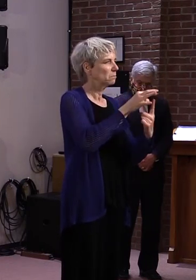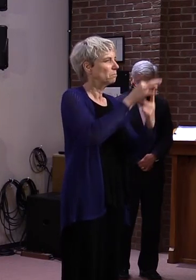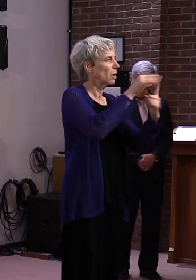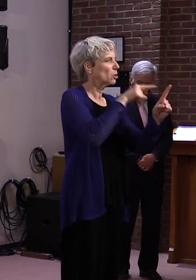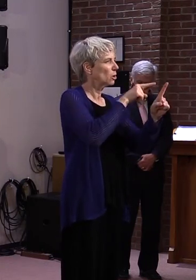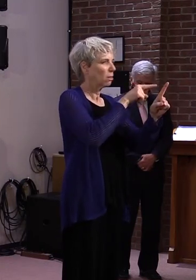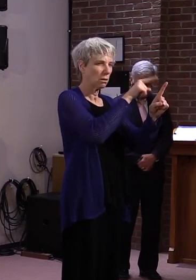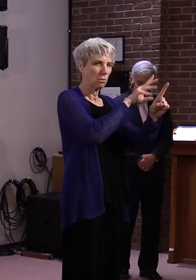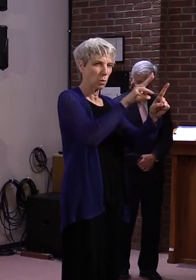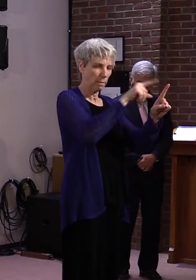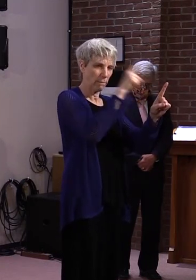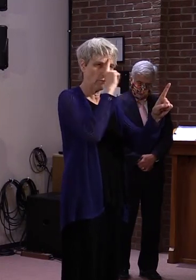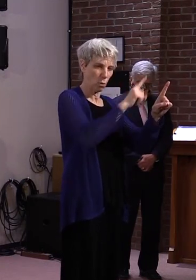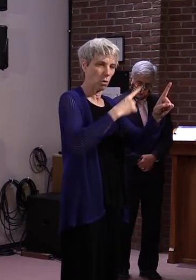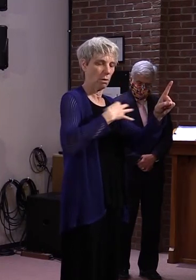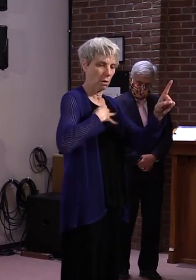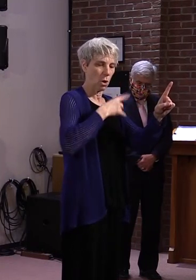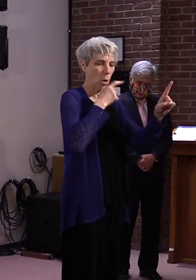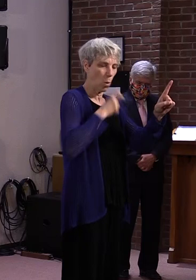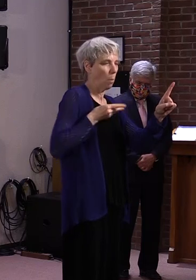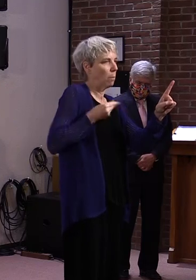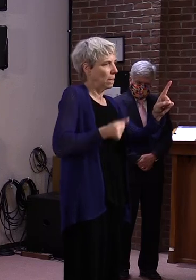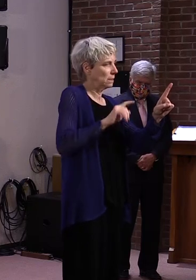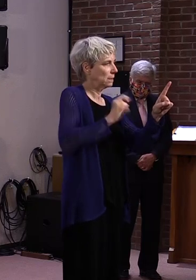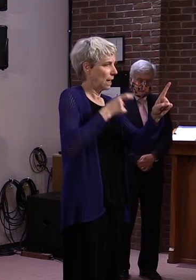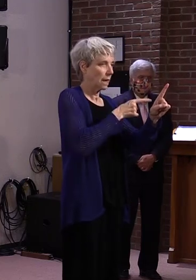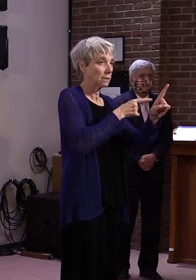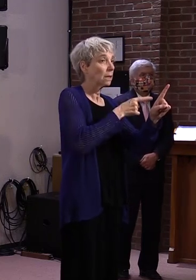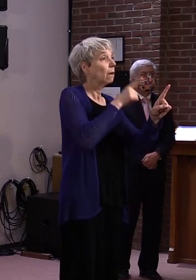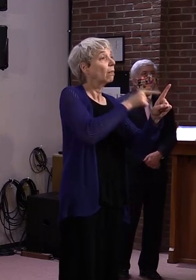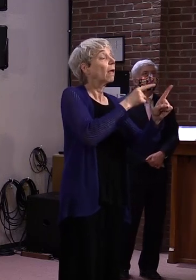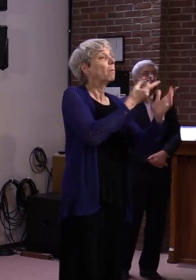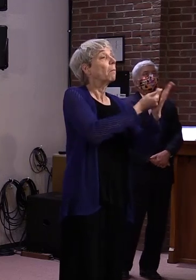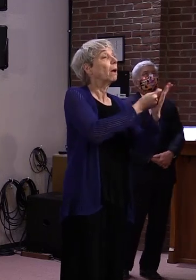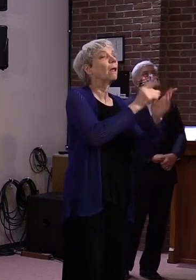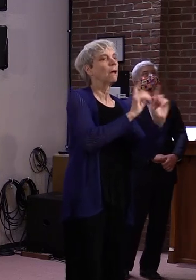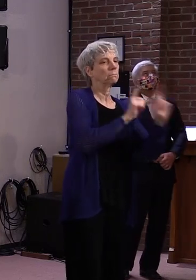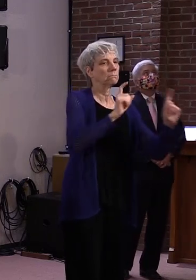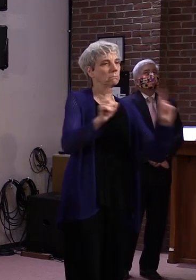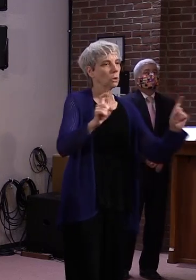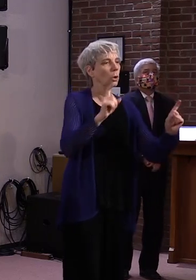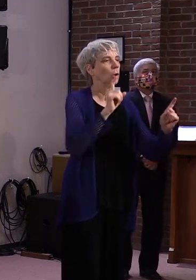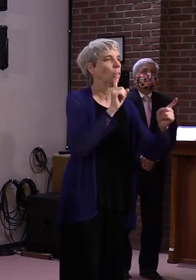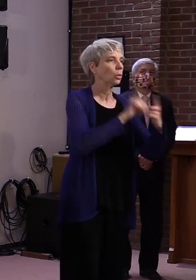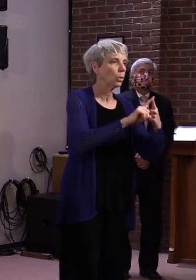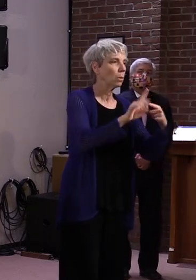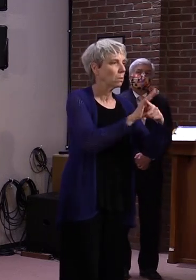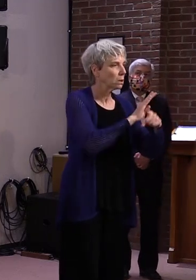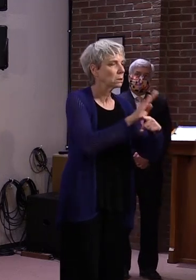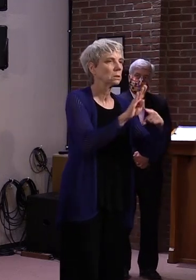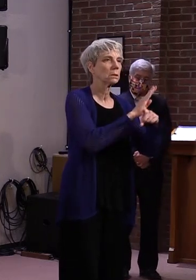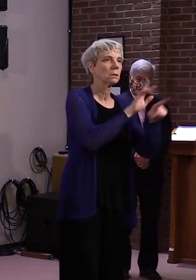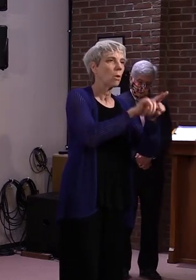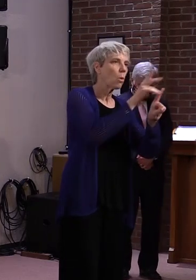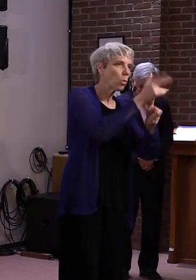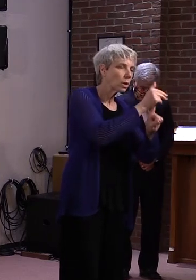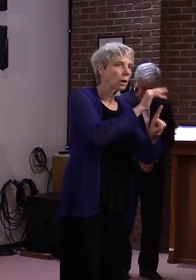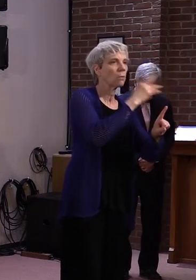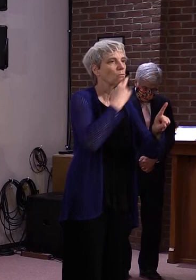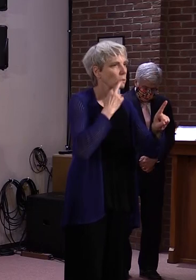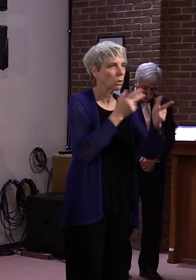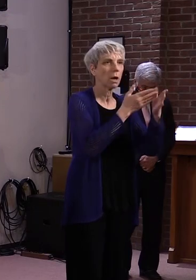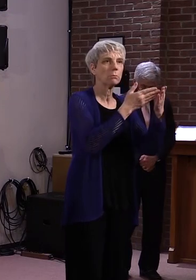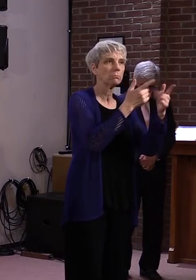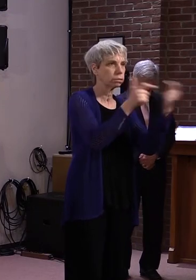These grants primarily support the most hard-hit sectors of lodging, restaurants, and retail. All other